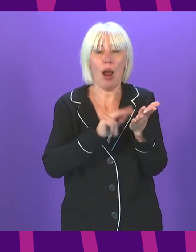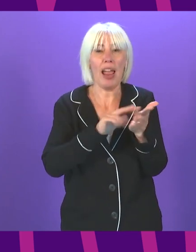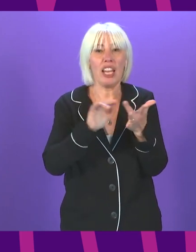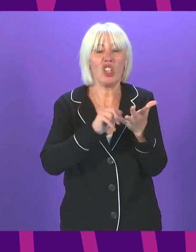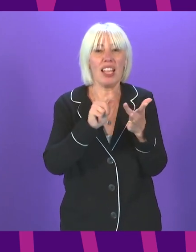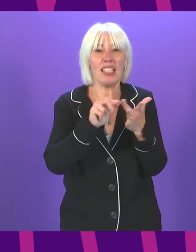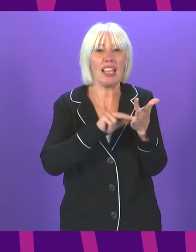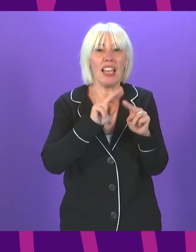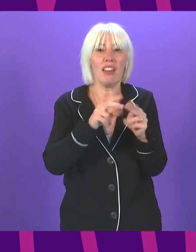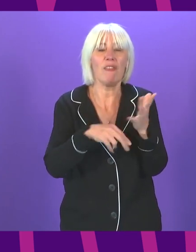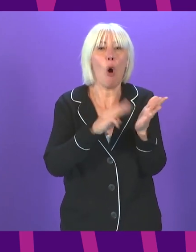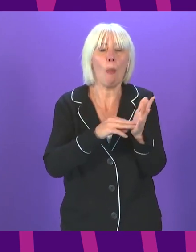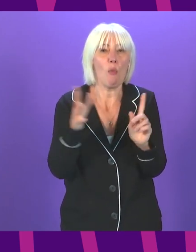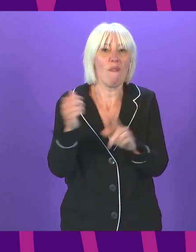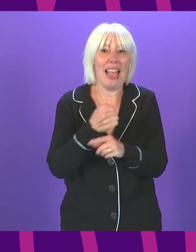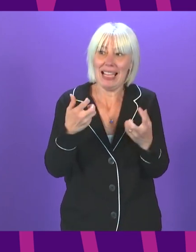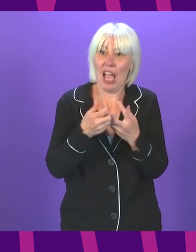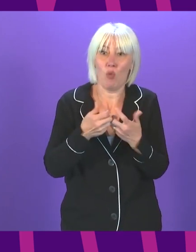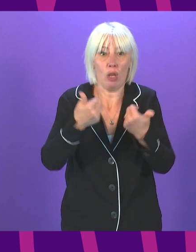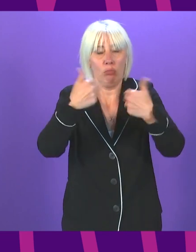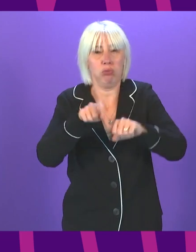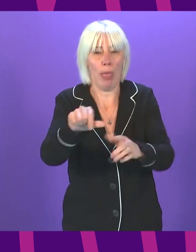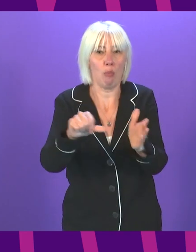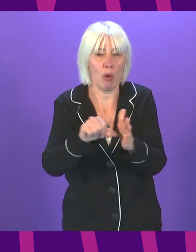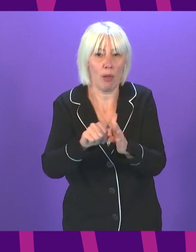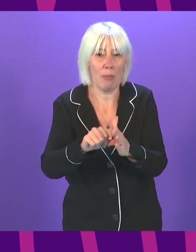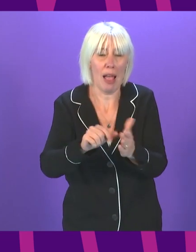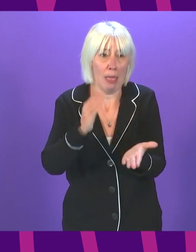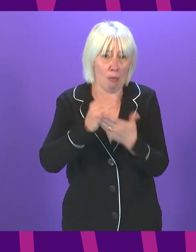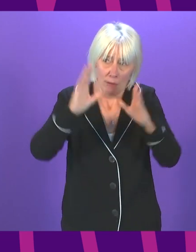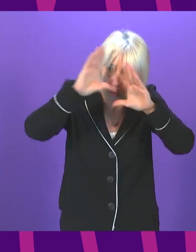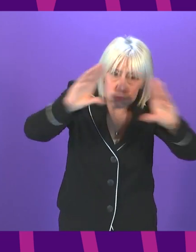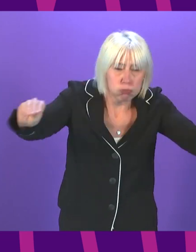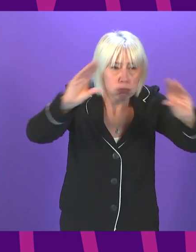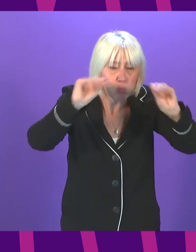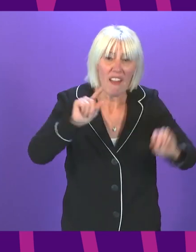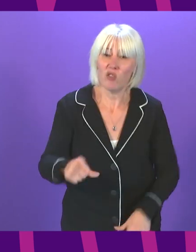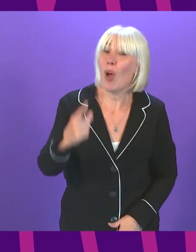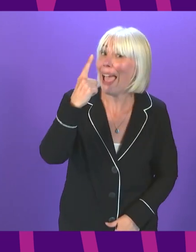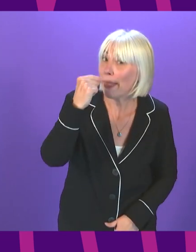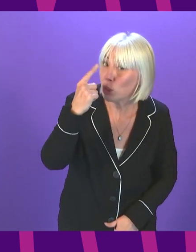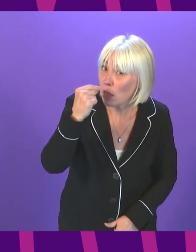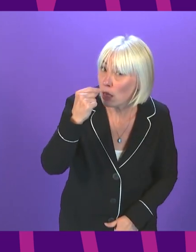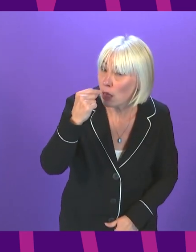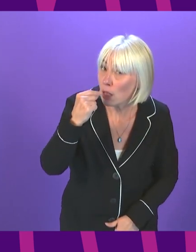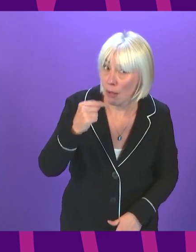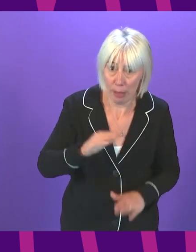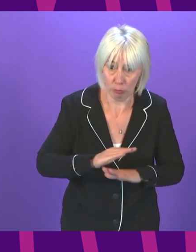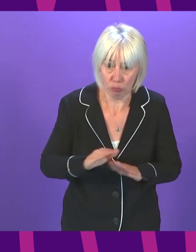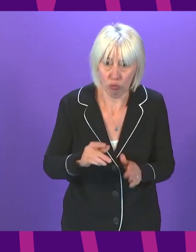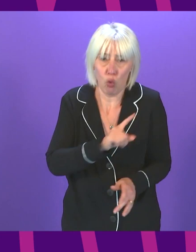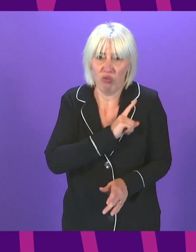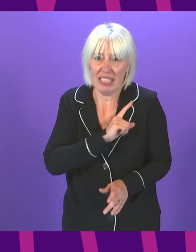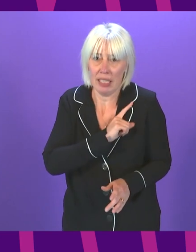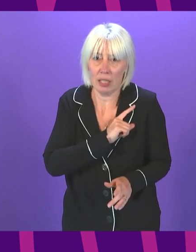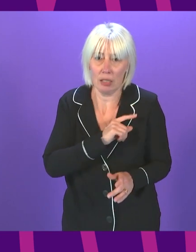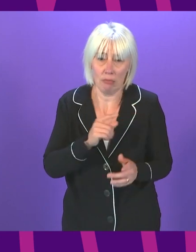a way will be fine to overcome that. And I think it's really important that all of us get that message across. If you're eligible, there is no reason why you